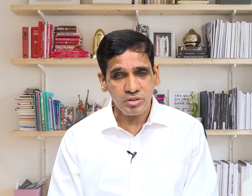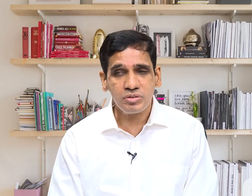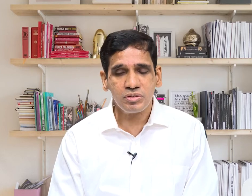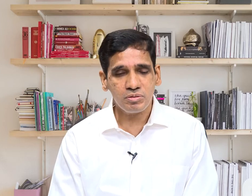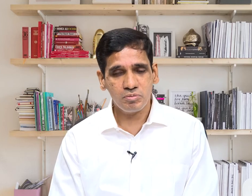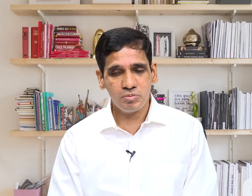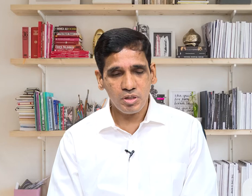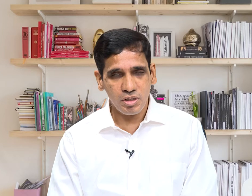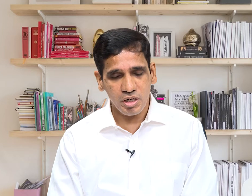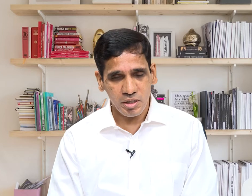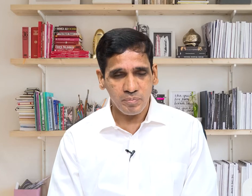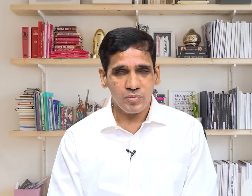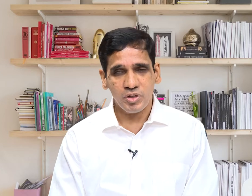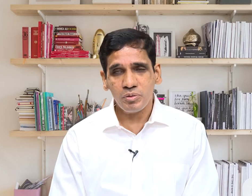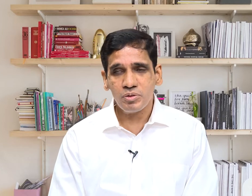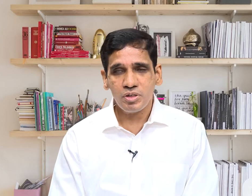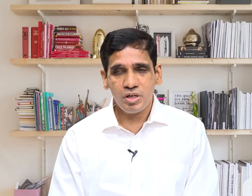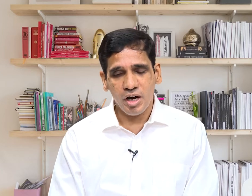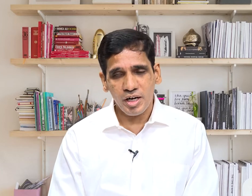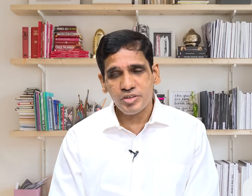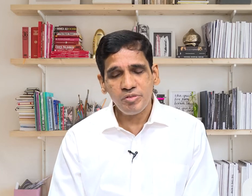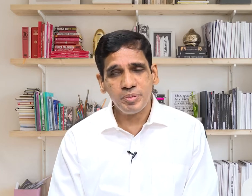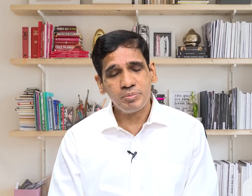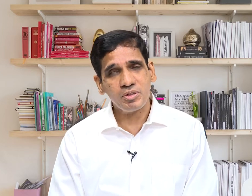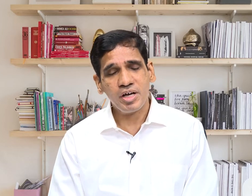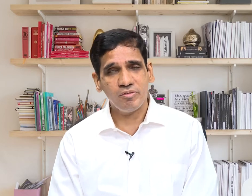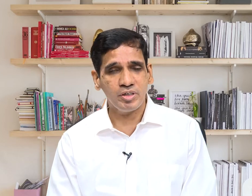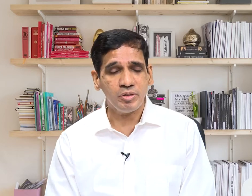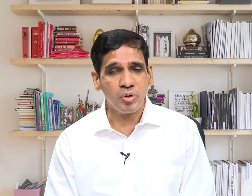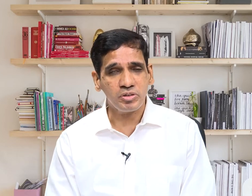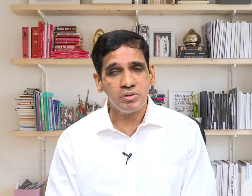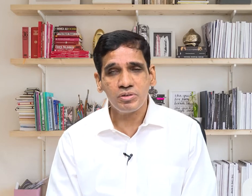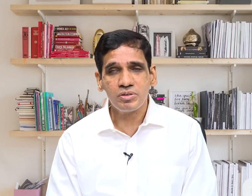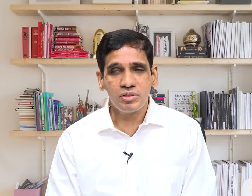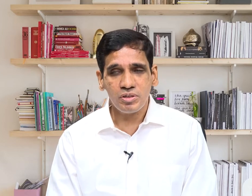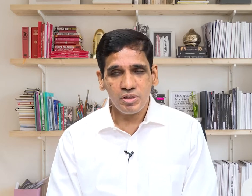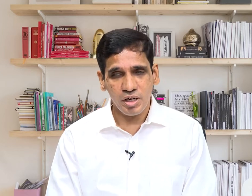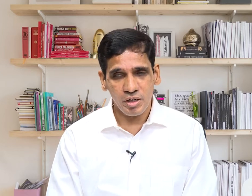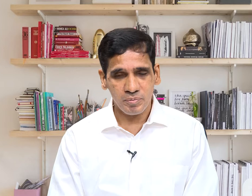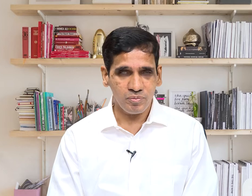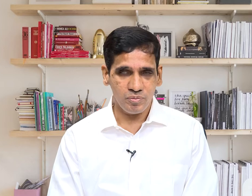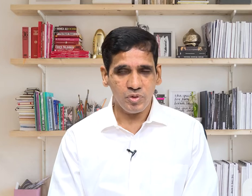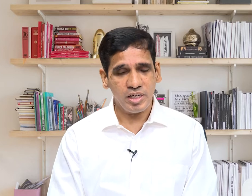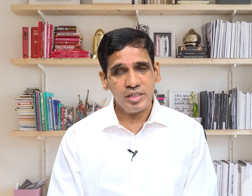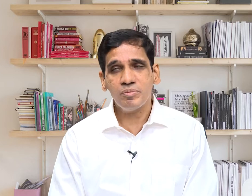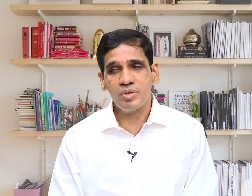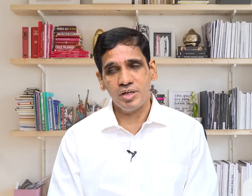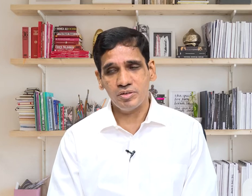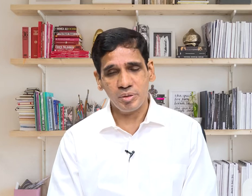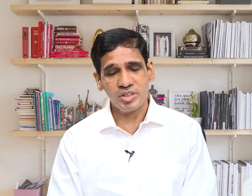you know deaf people have an important claim and something